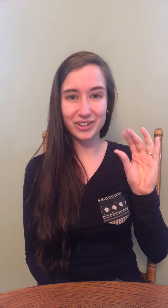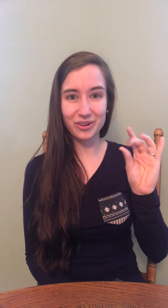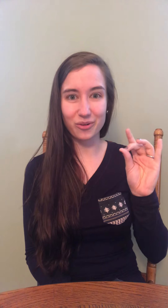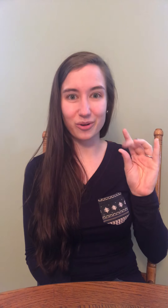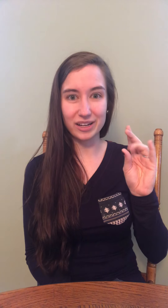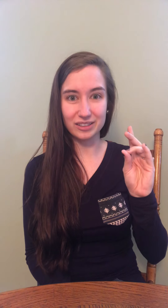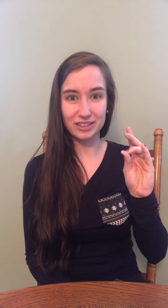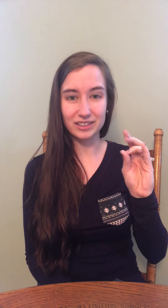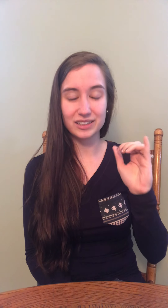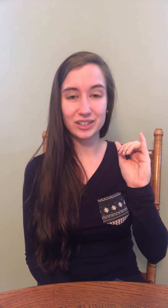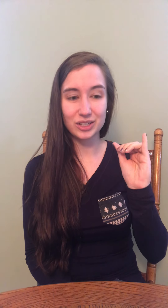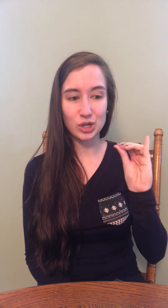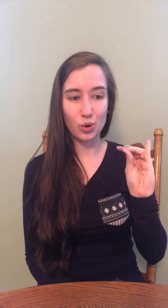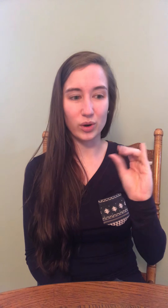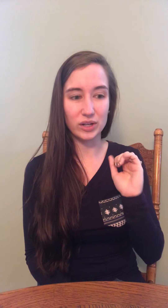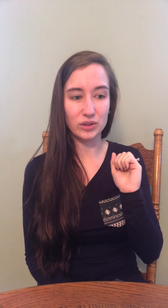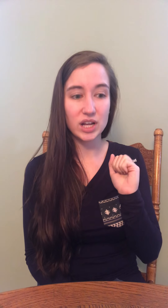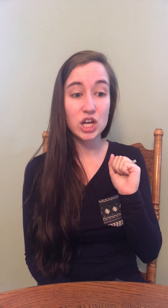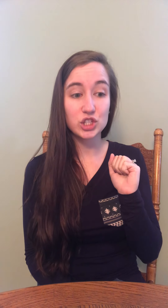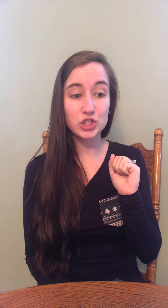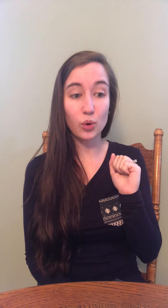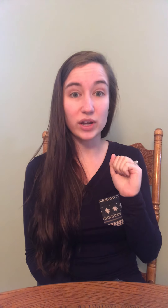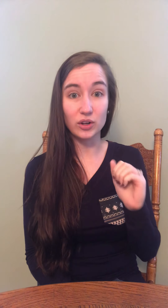Coil. Coil. Coil. Soil.